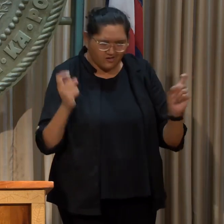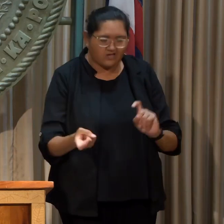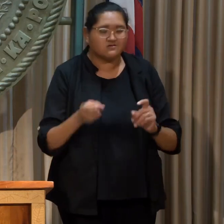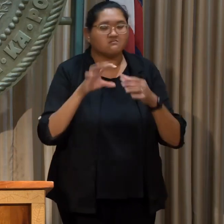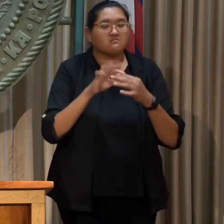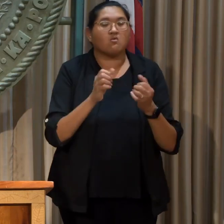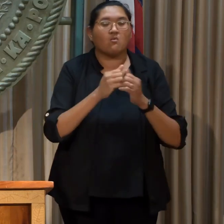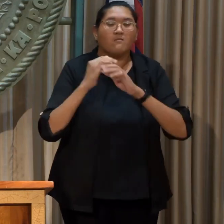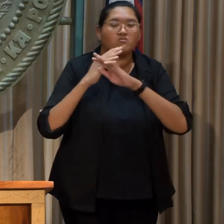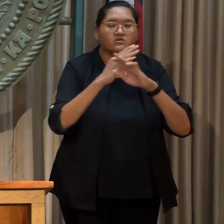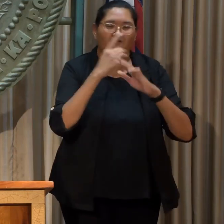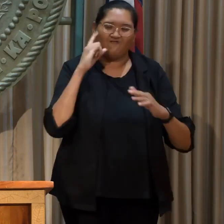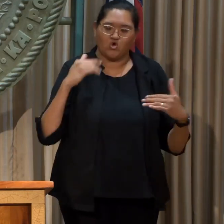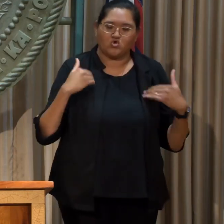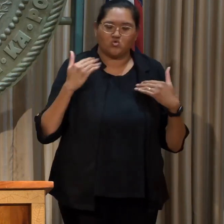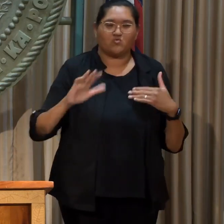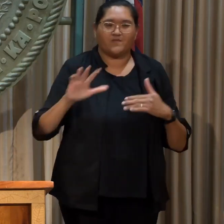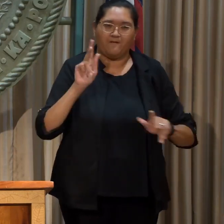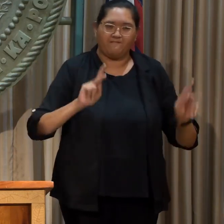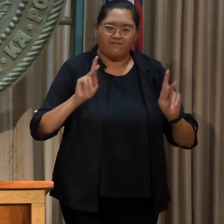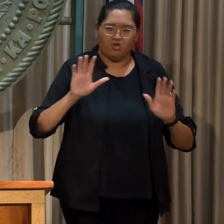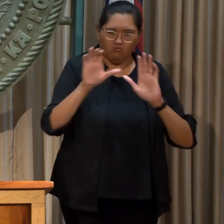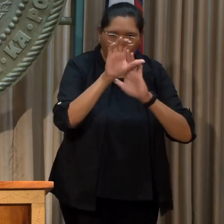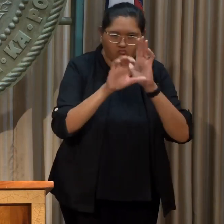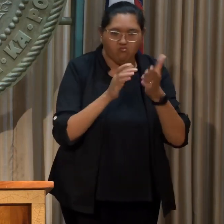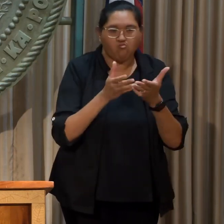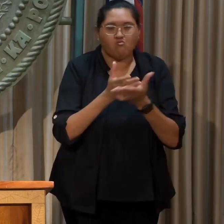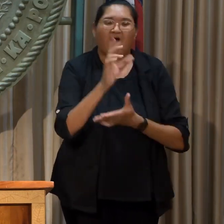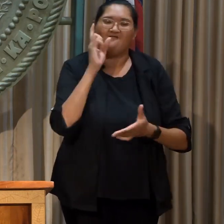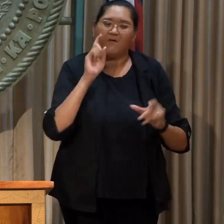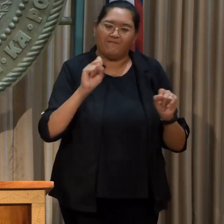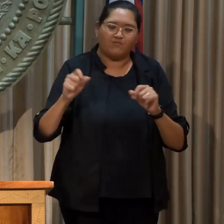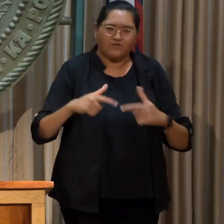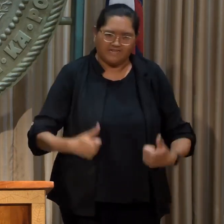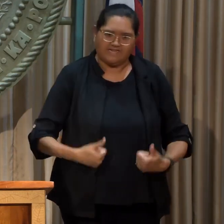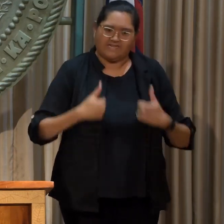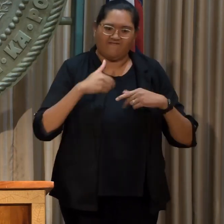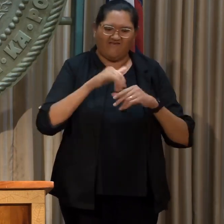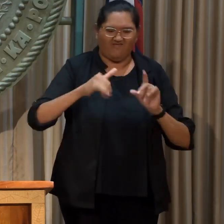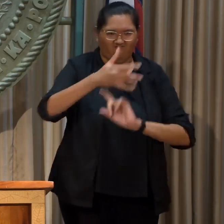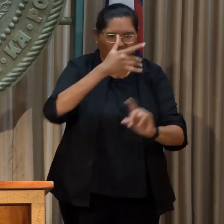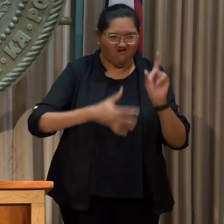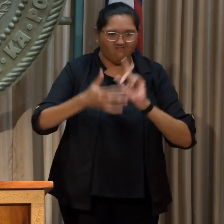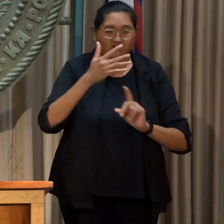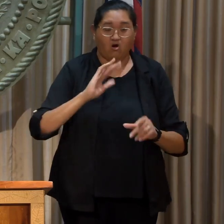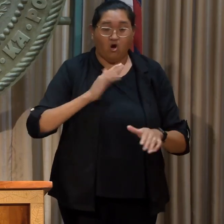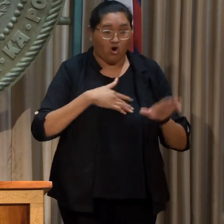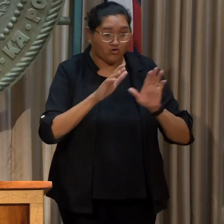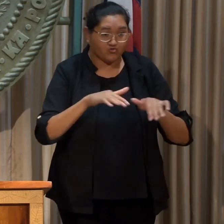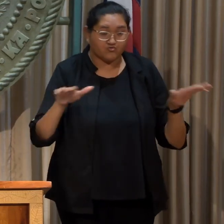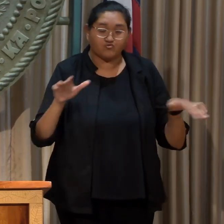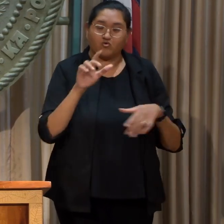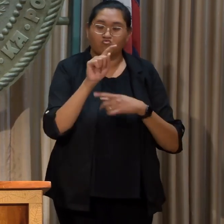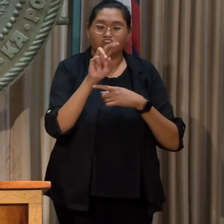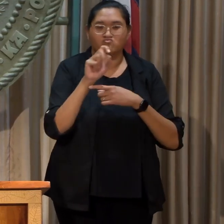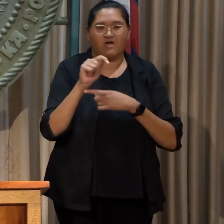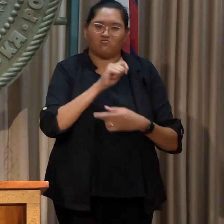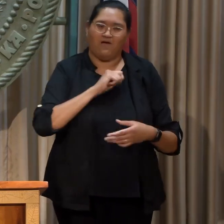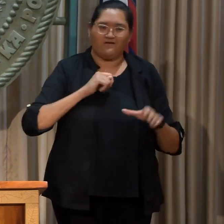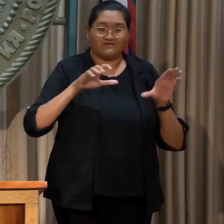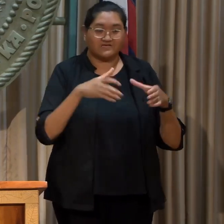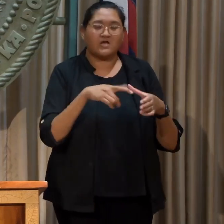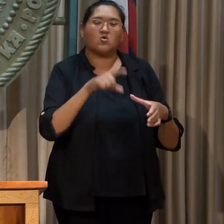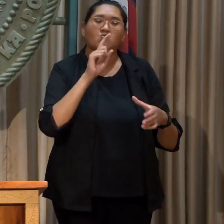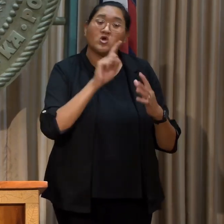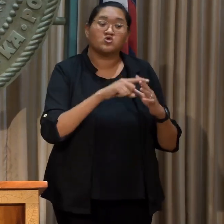protection of young people's constitutional rights to a livable climate. Our Children's Trust began this work with youth to